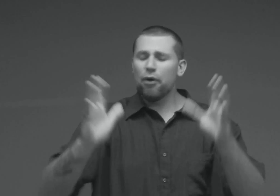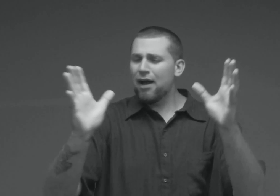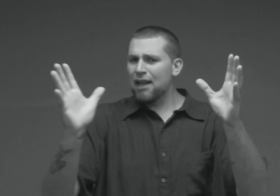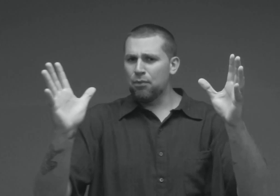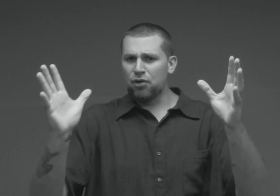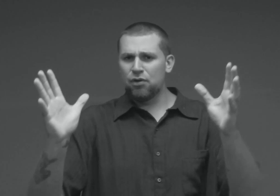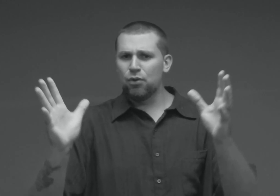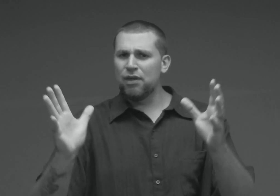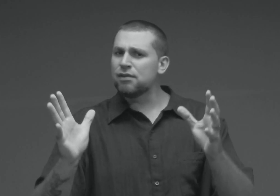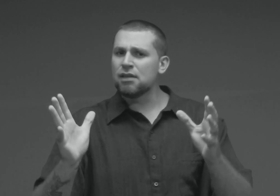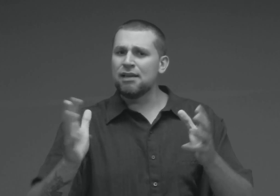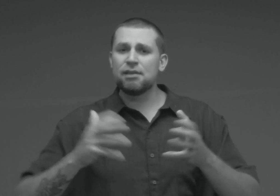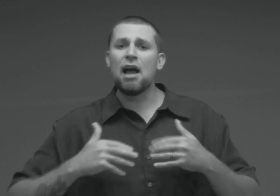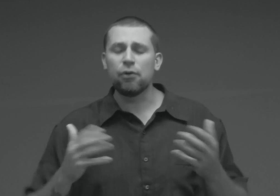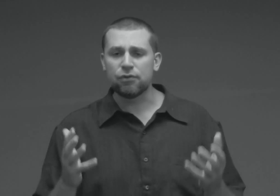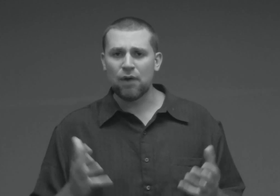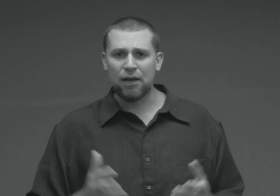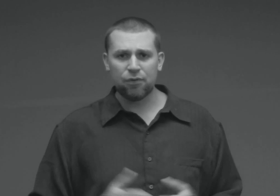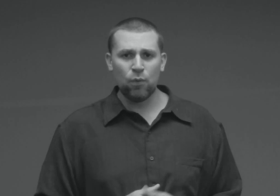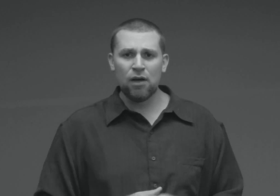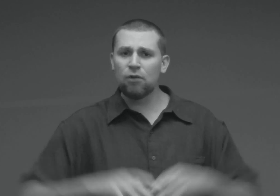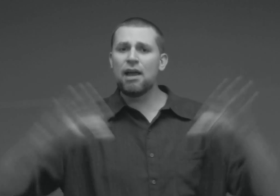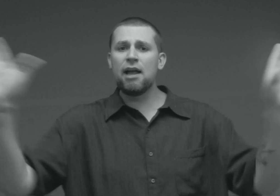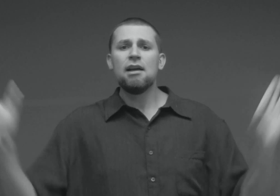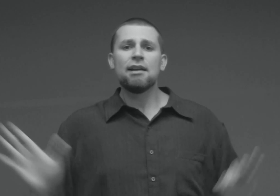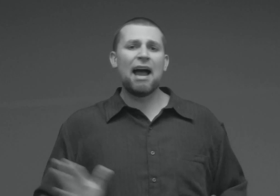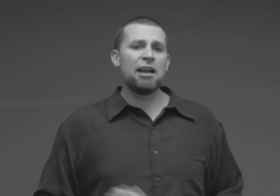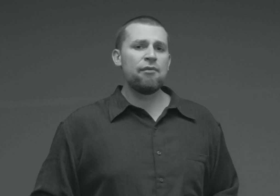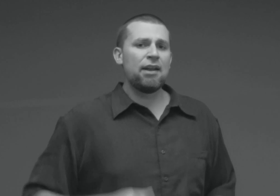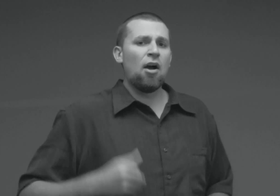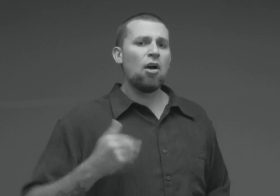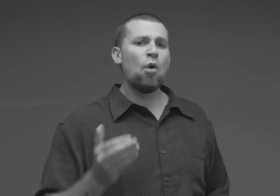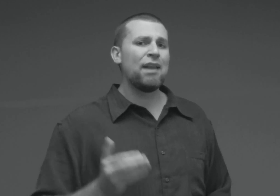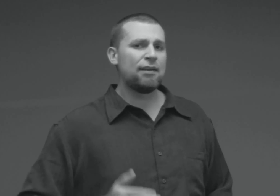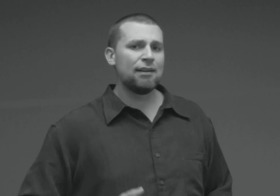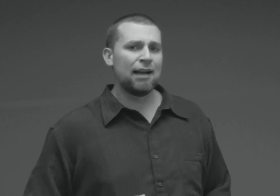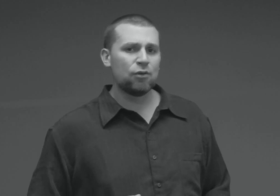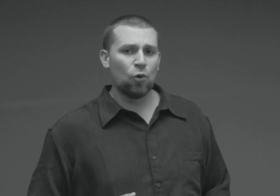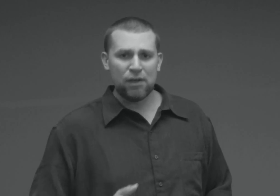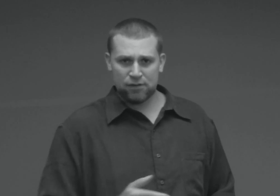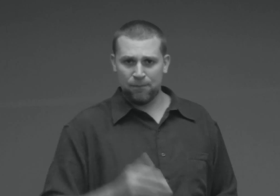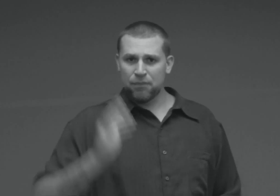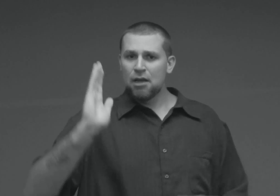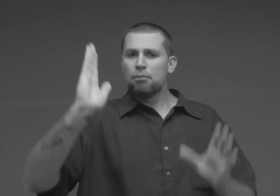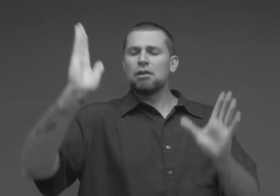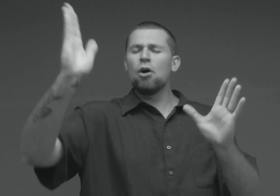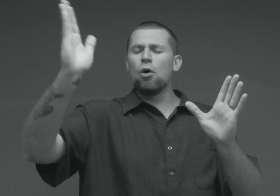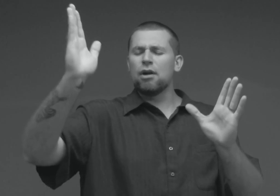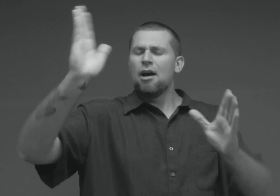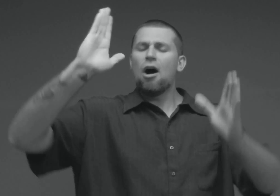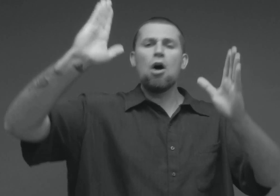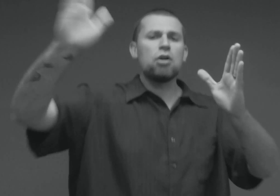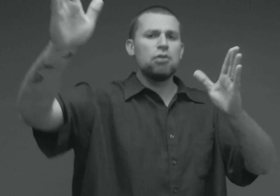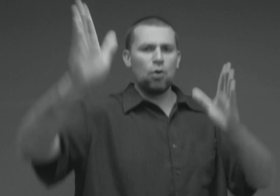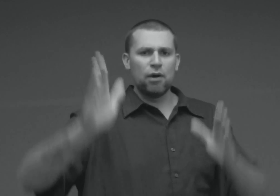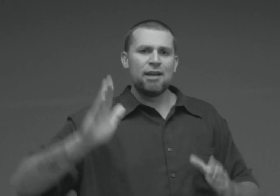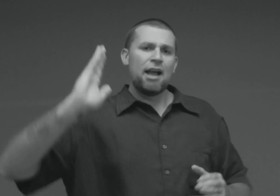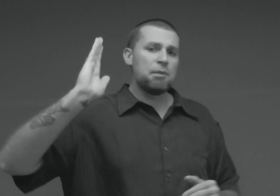were not able to do these things in our strength or will. Nay, not even in our own intellect or wisdom. But Lord, all glory and